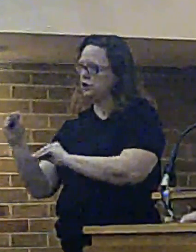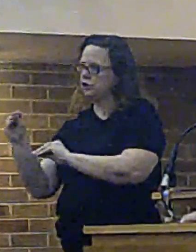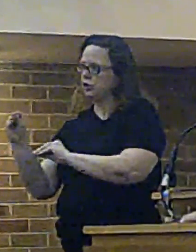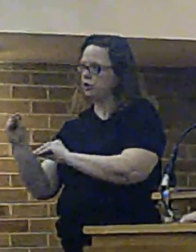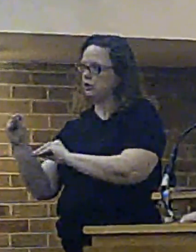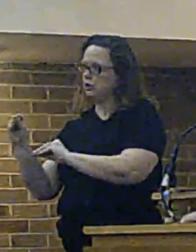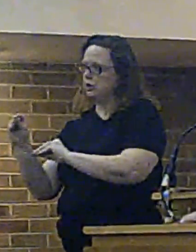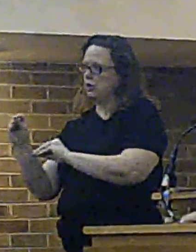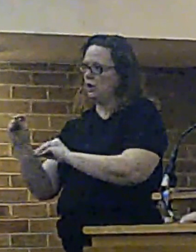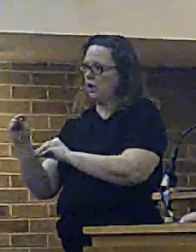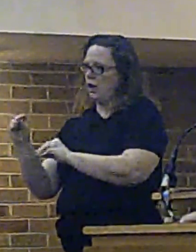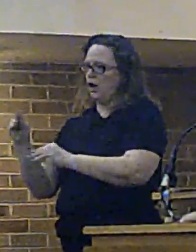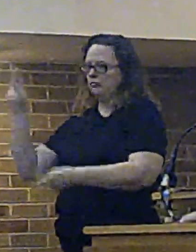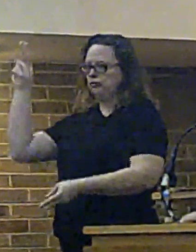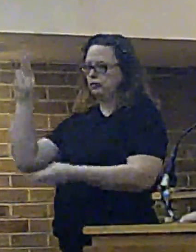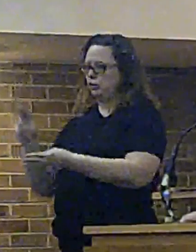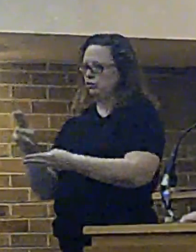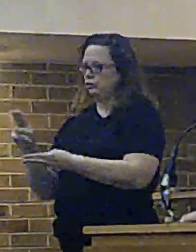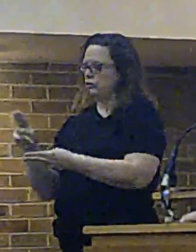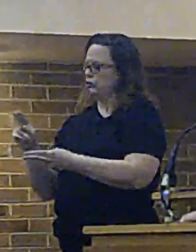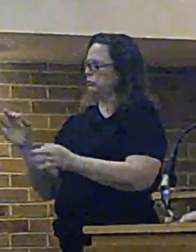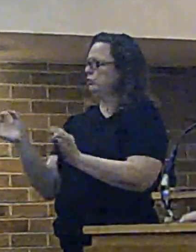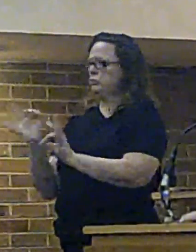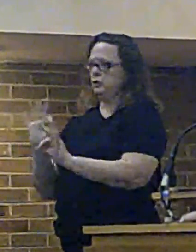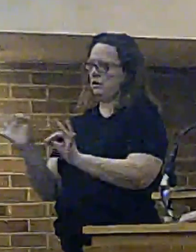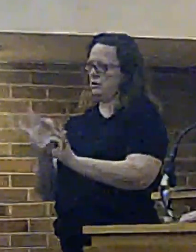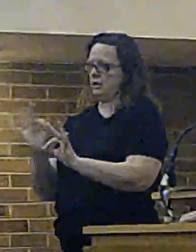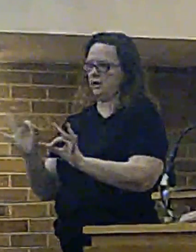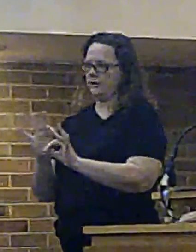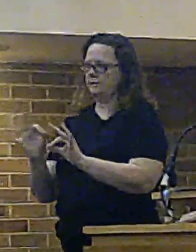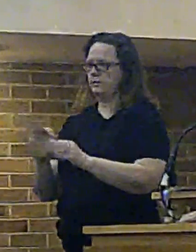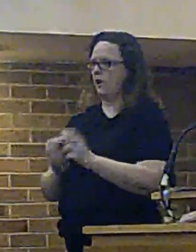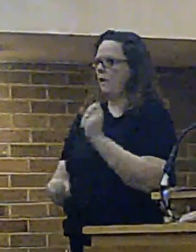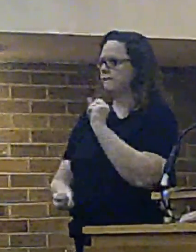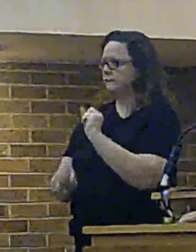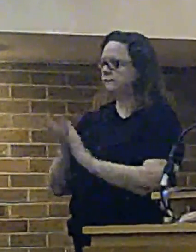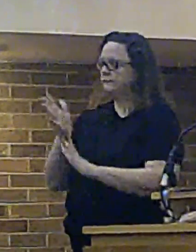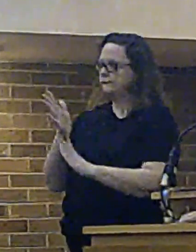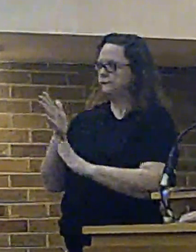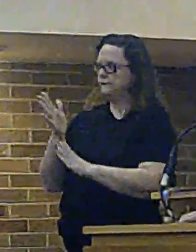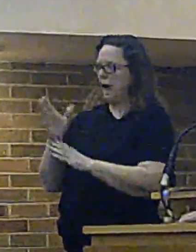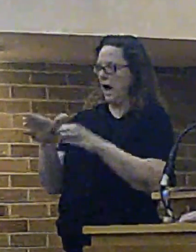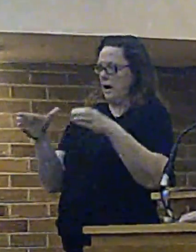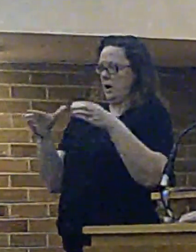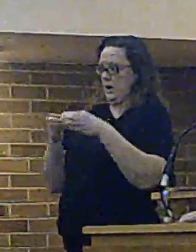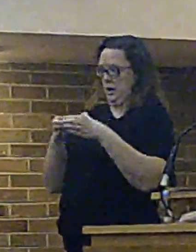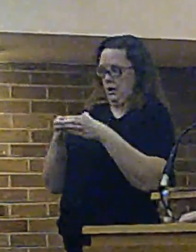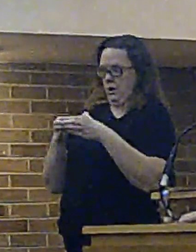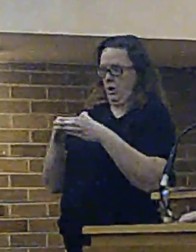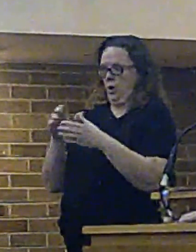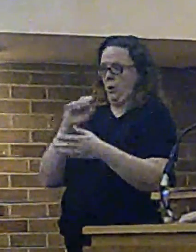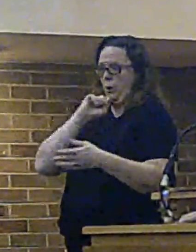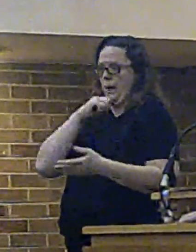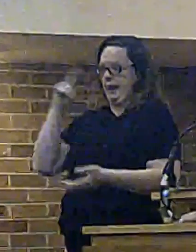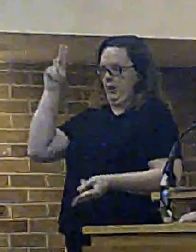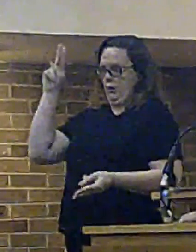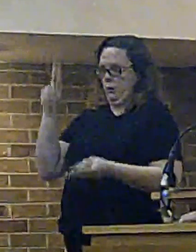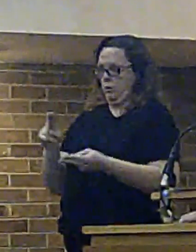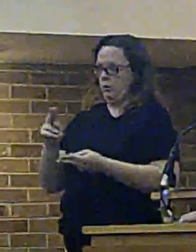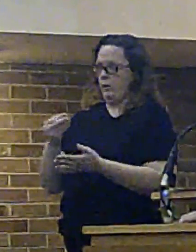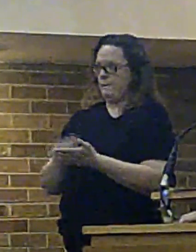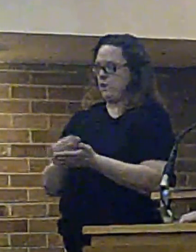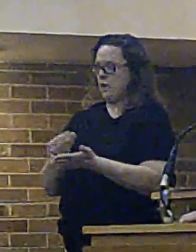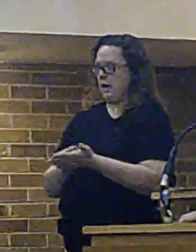of which Fire and Rescue are part of, will bear the brunt of further efficiency savings. The best case predictions